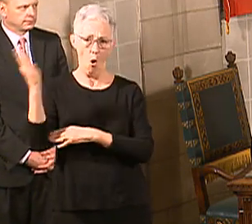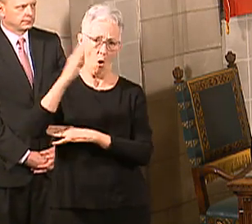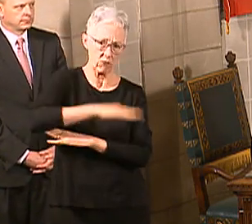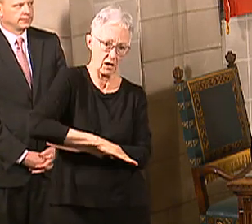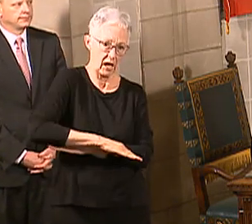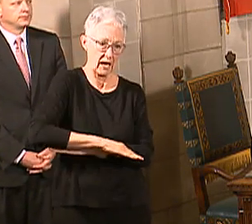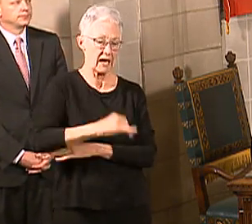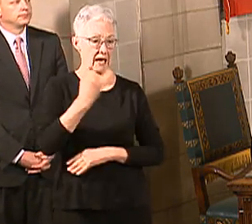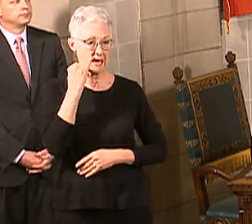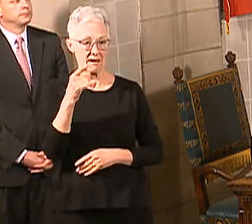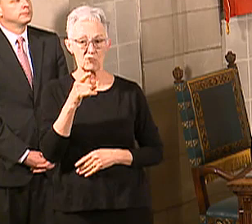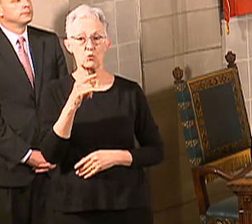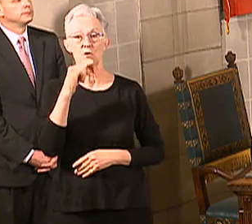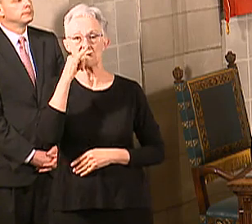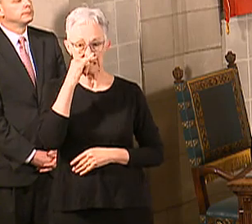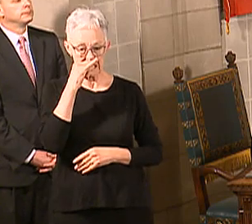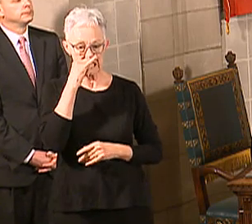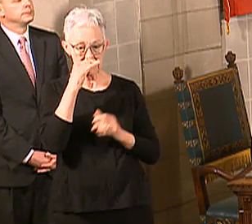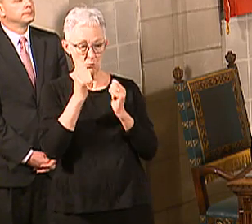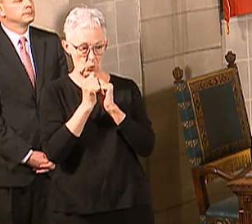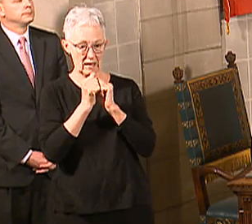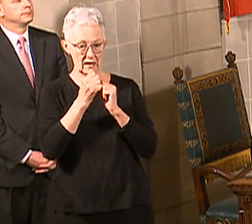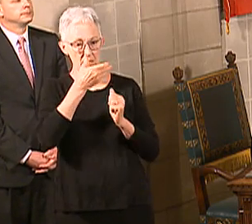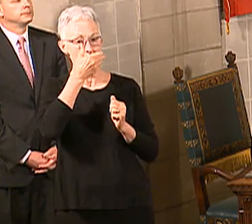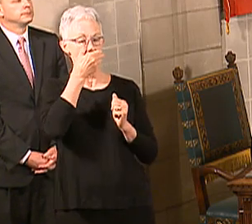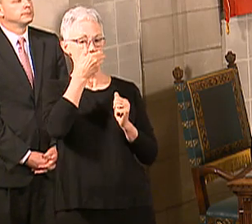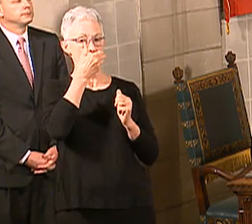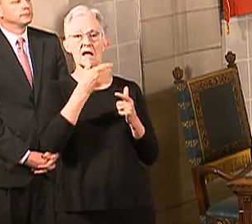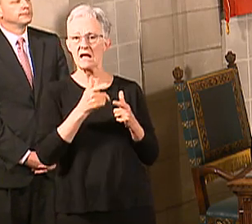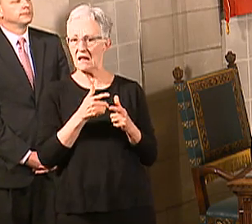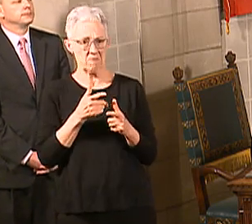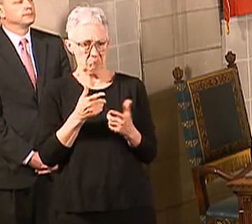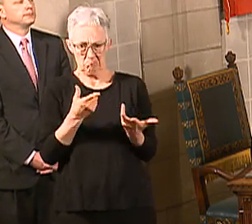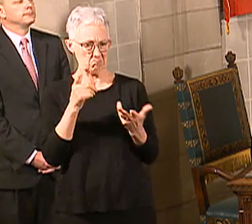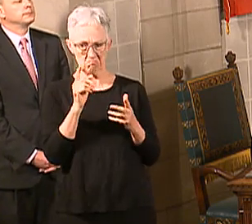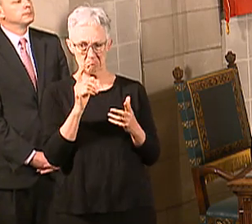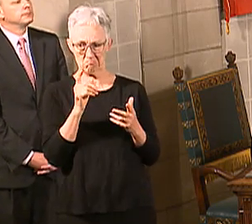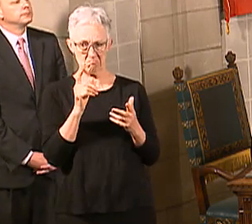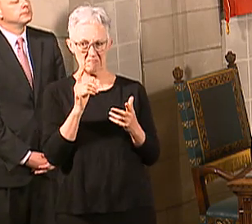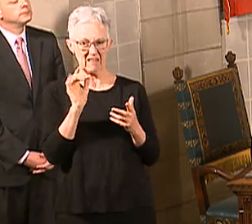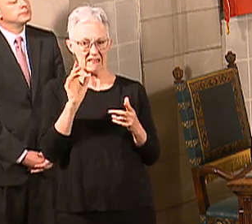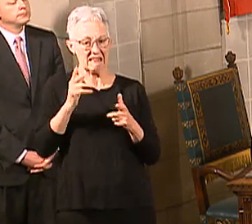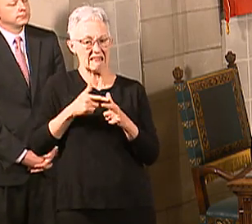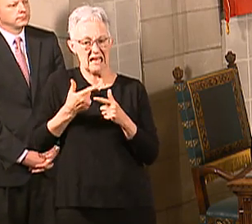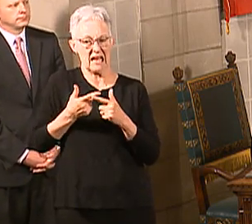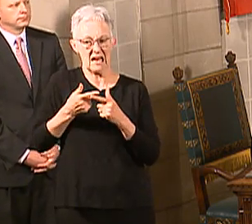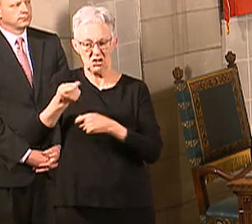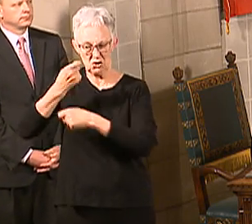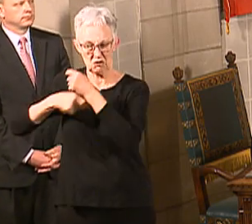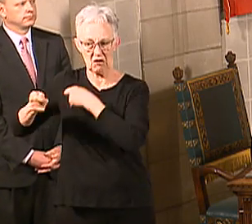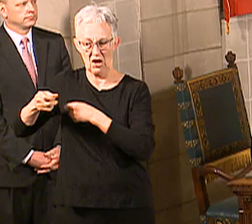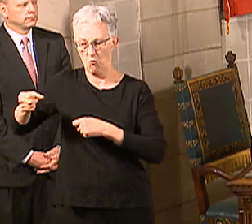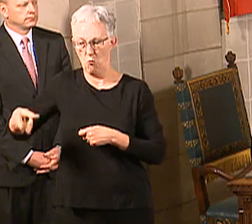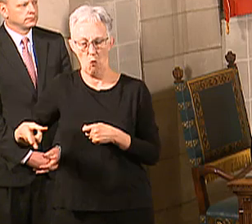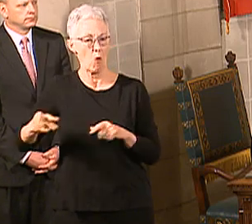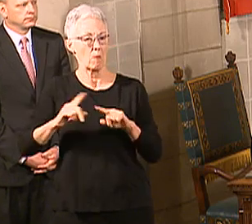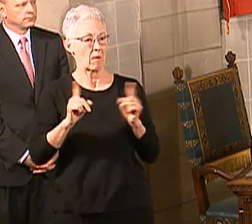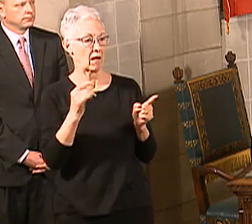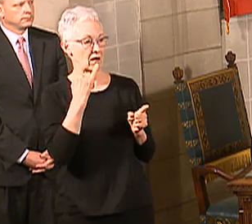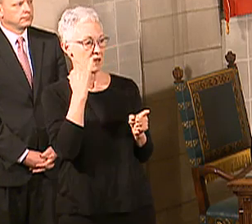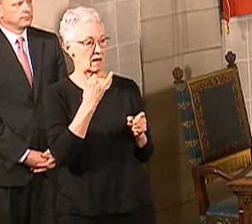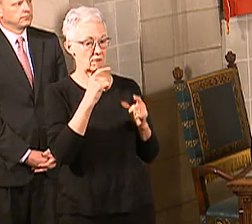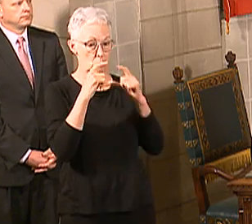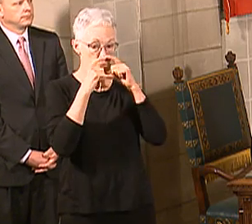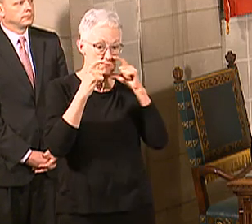it or something like that. As long as you don't do something like that, you can wear that surgical mask all day long. It is fine. will continue to help protect you and help